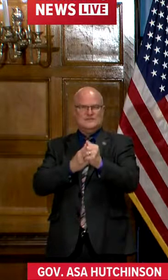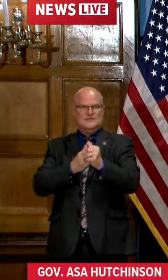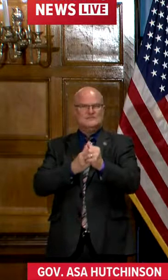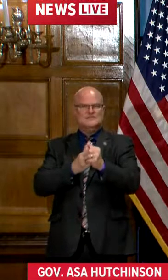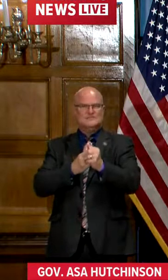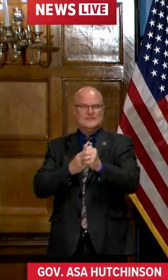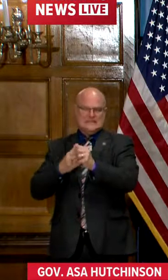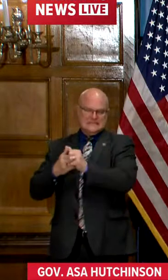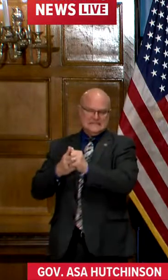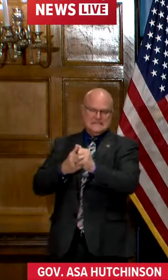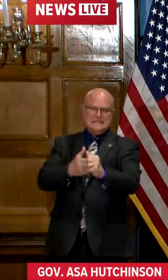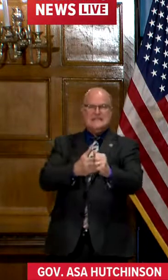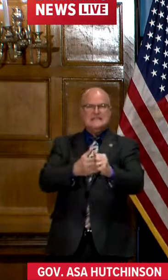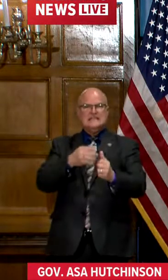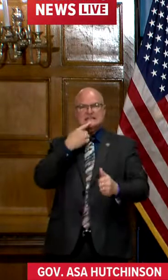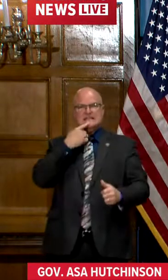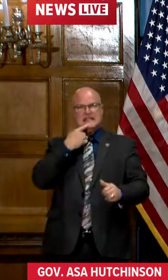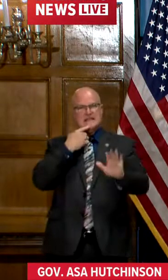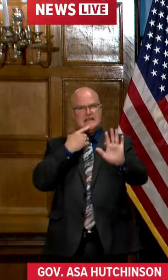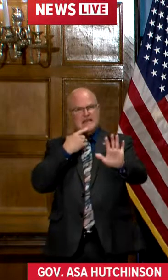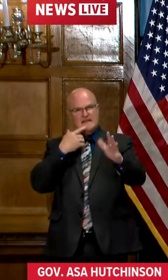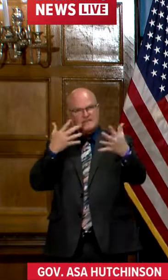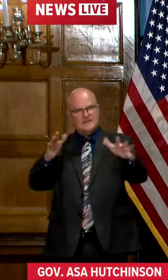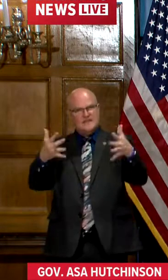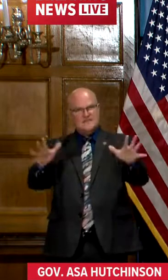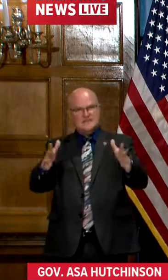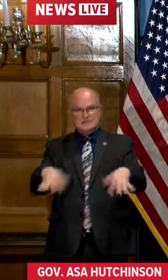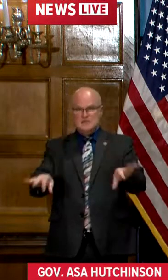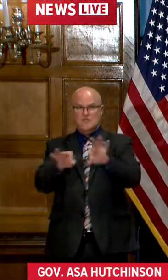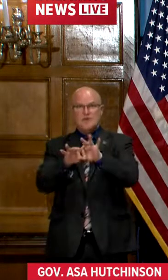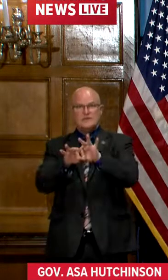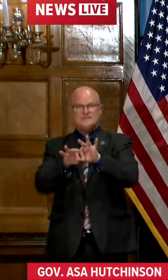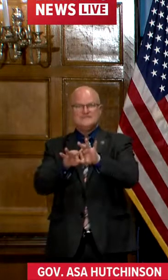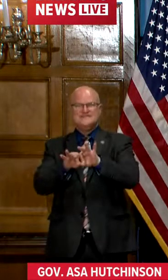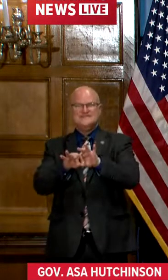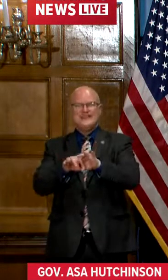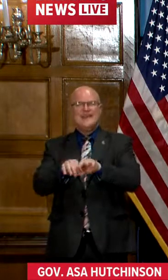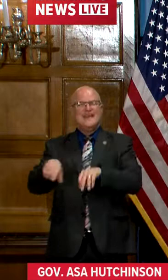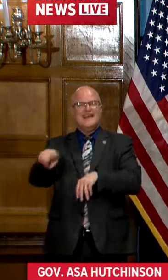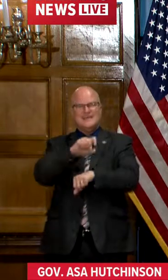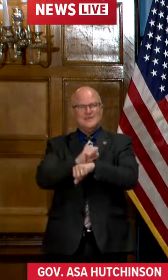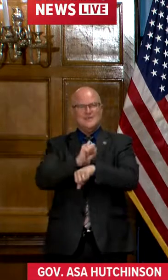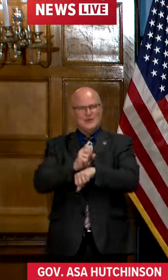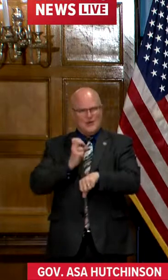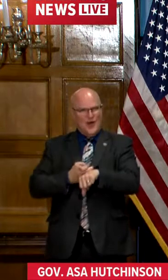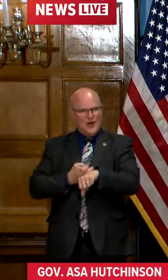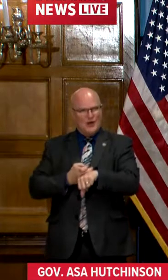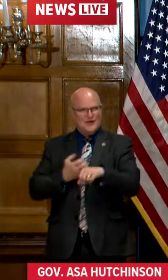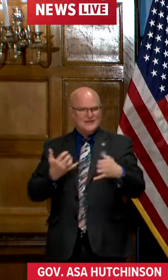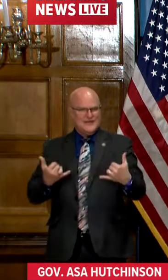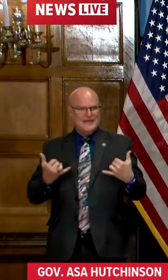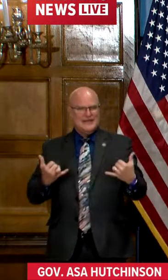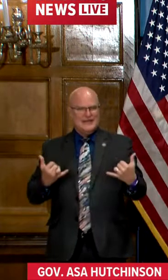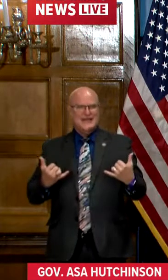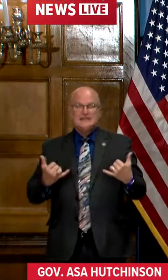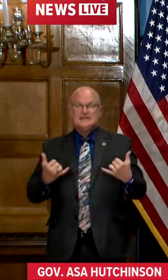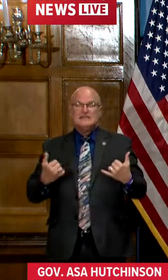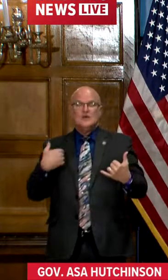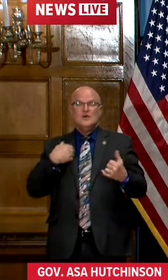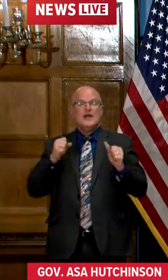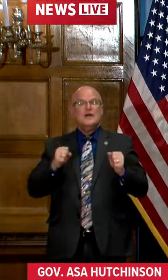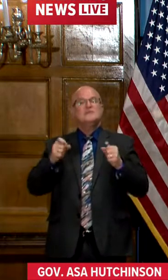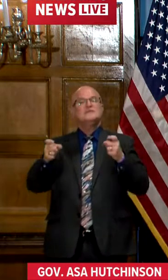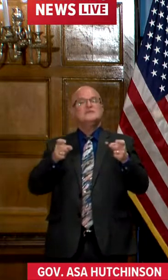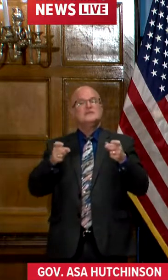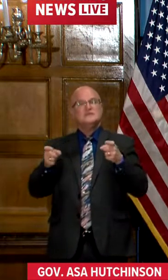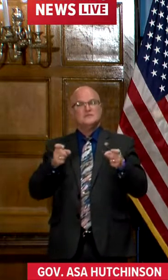to say, let's get it done. This is really important. And they're working hard to do it. It's just we're able to